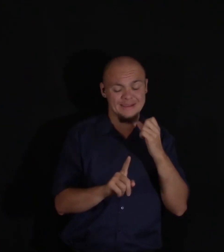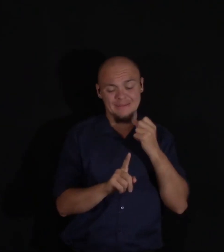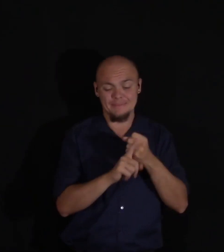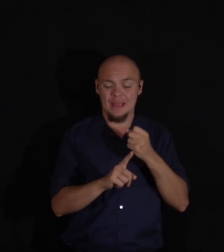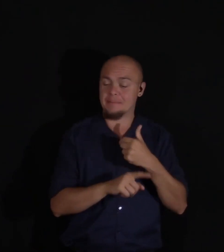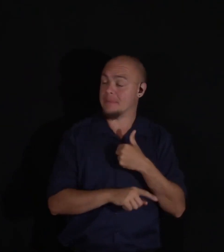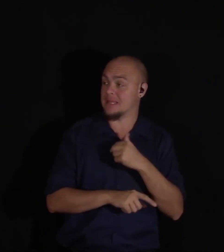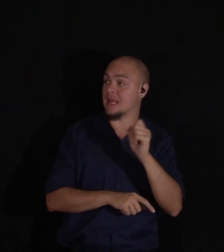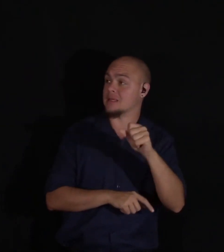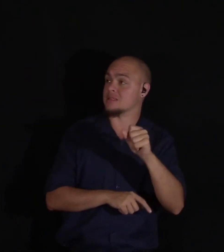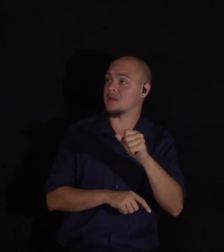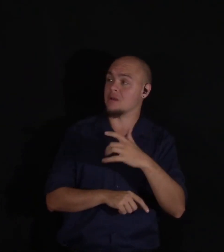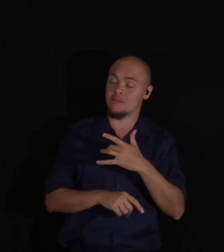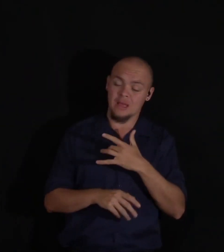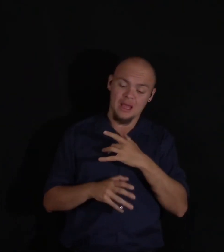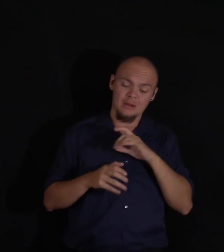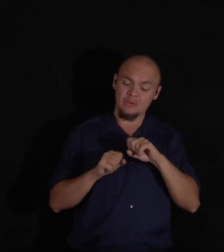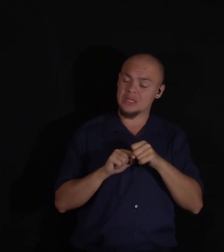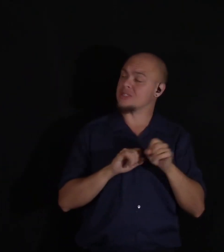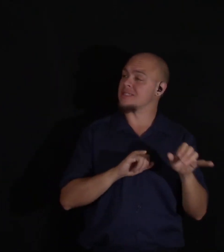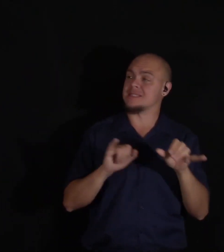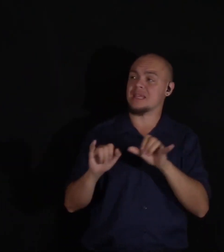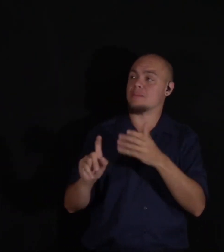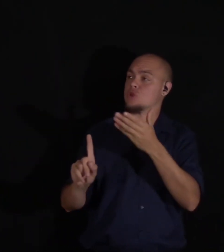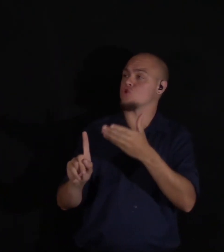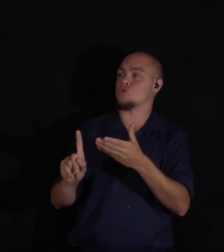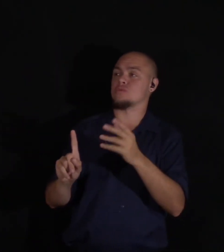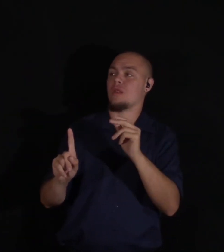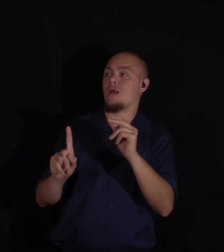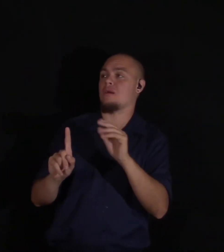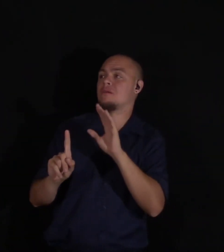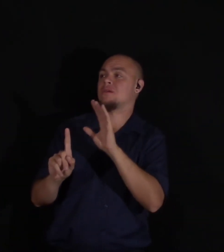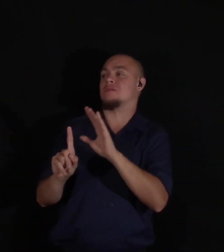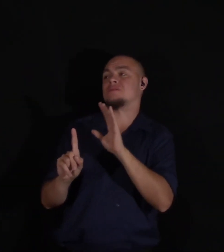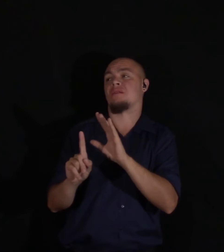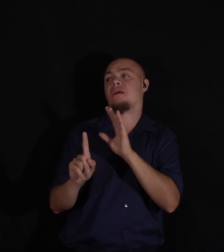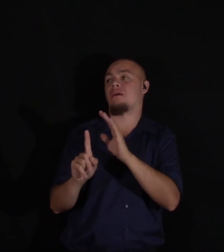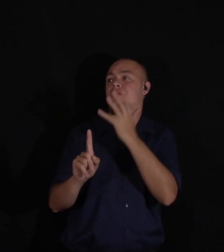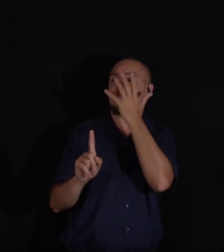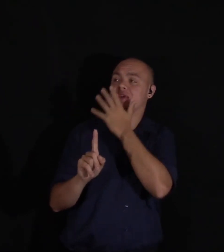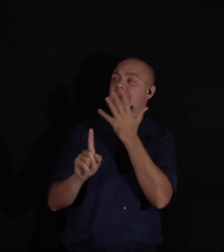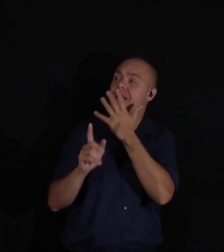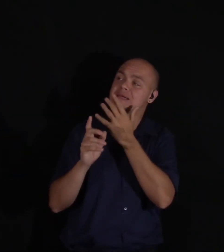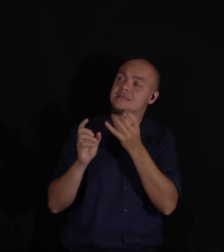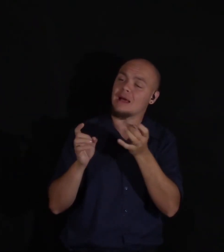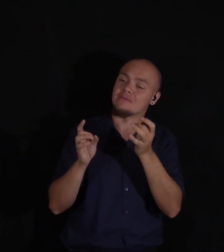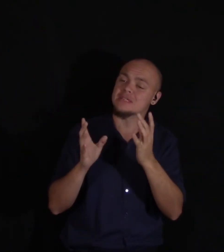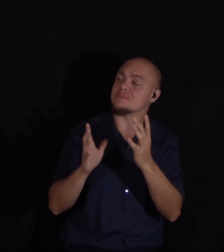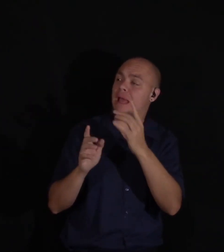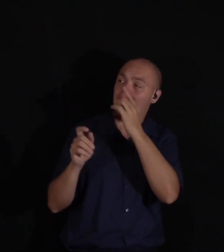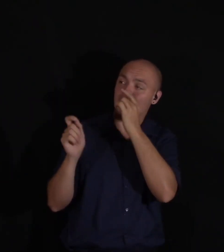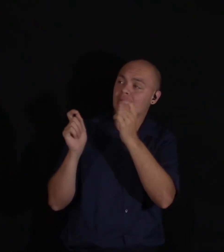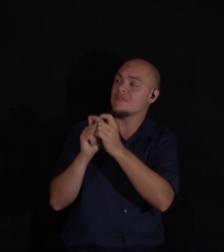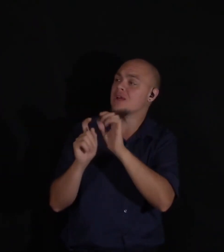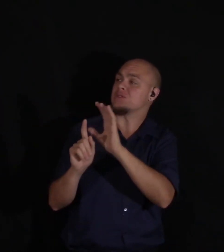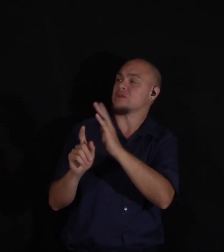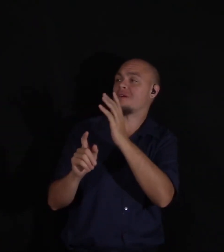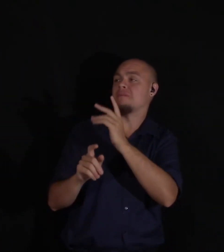am not so wretched as you are. There is an expression of despair and sometimes of revenge in your countenance that makes me tremble.